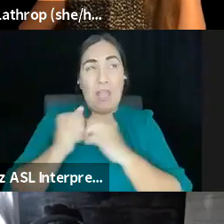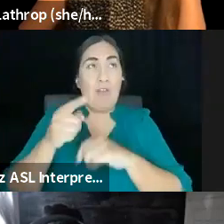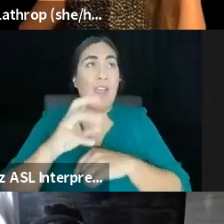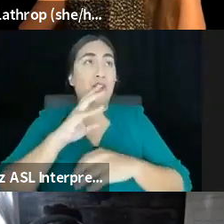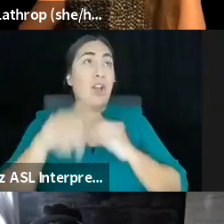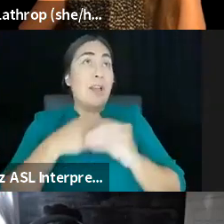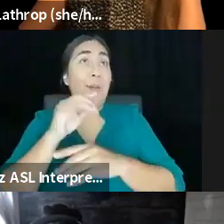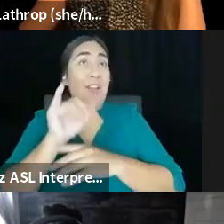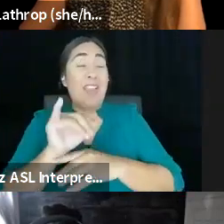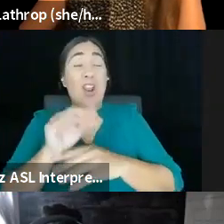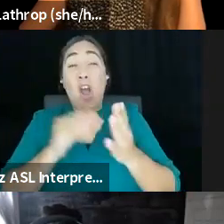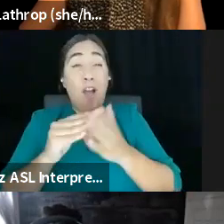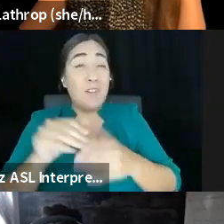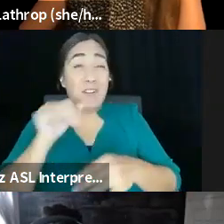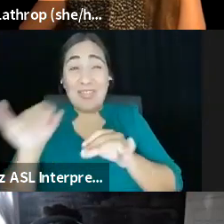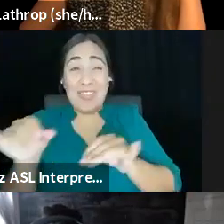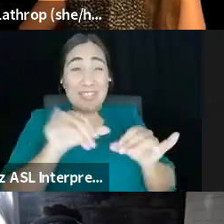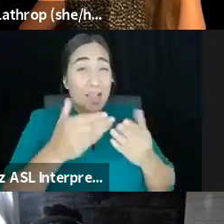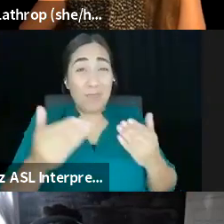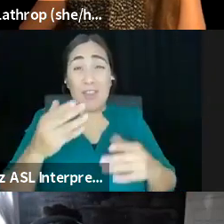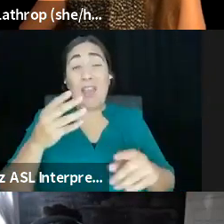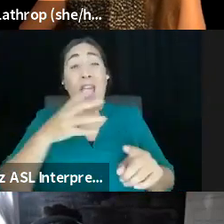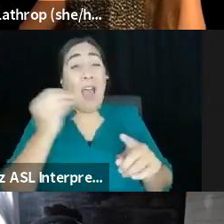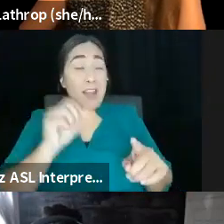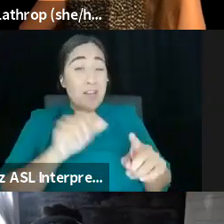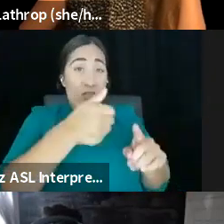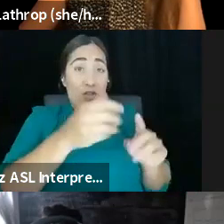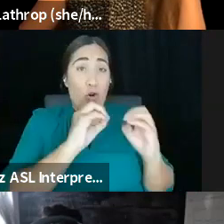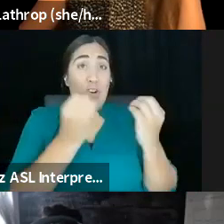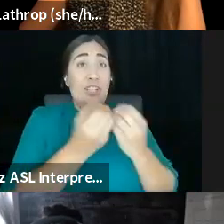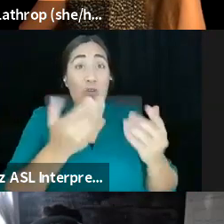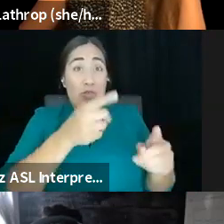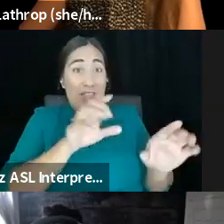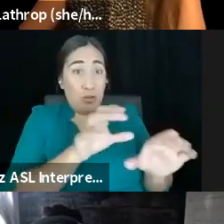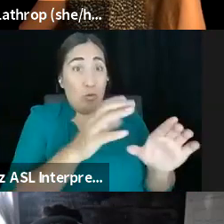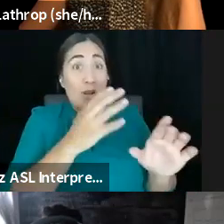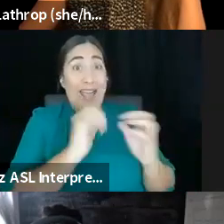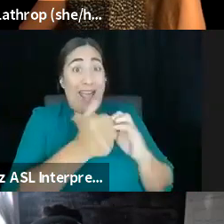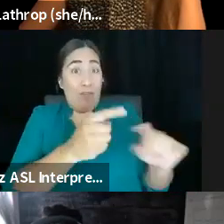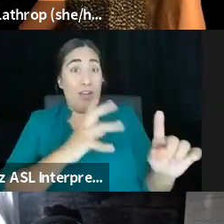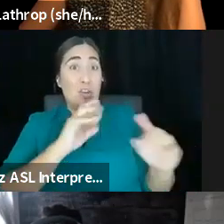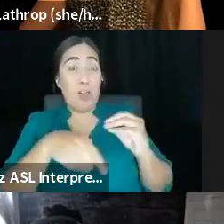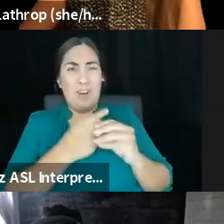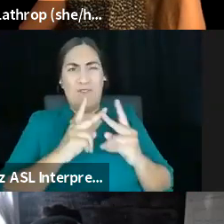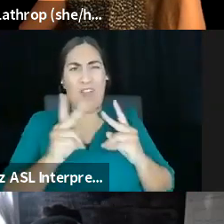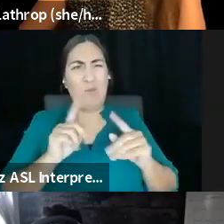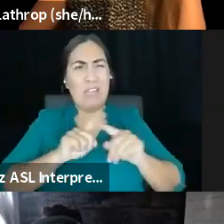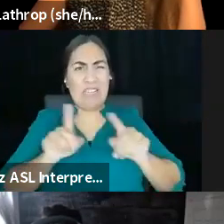not the same thing. And another organization, what they do and how they talk about it are very different. And it almost feels like a little bit of a, okay, here's my